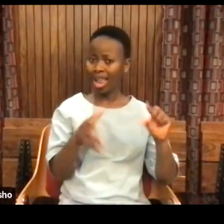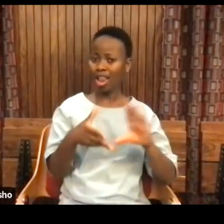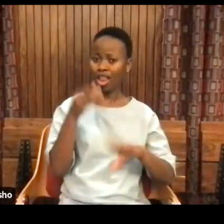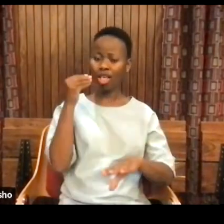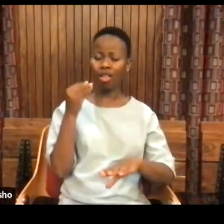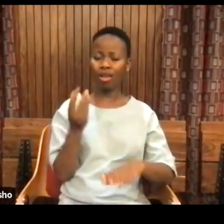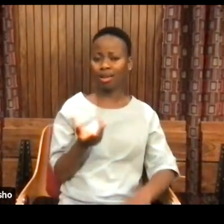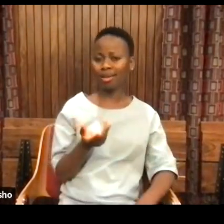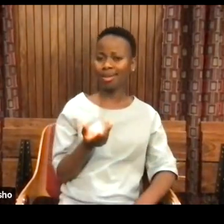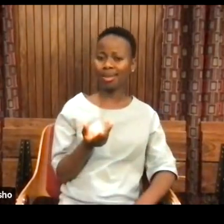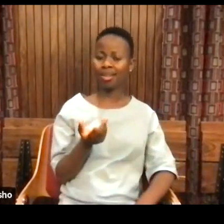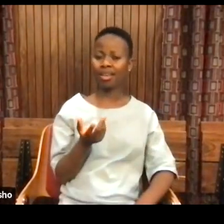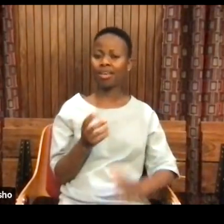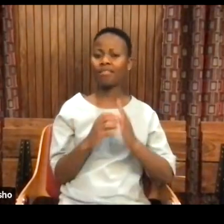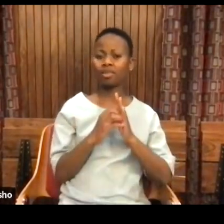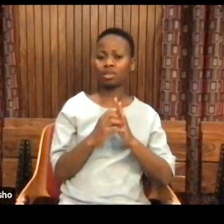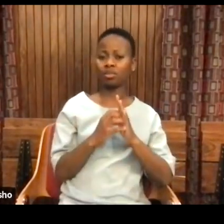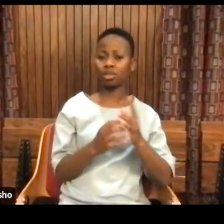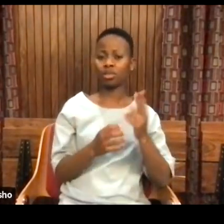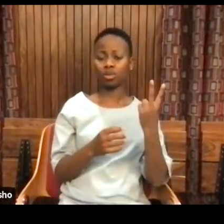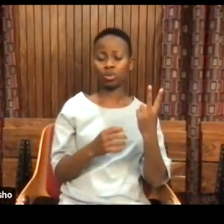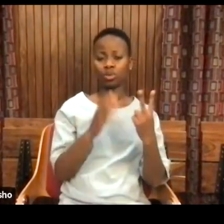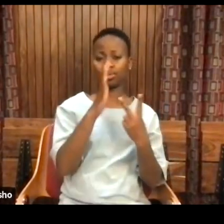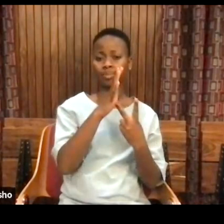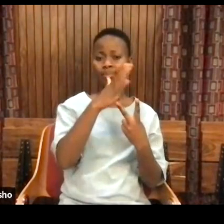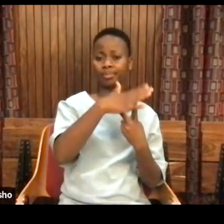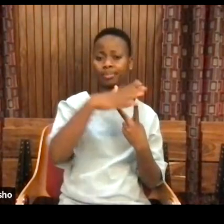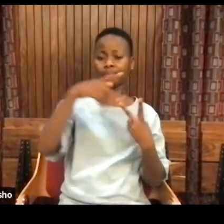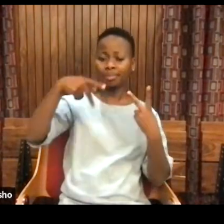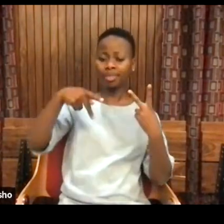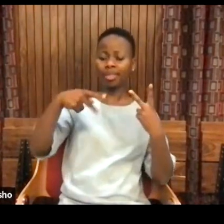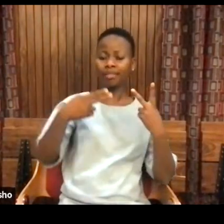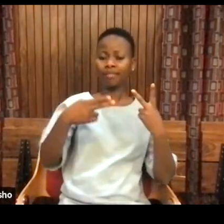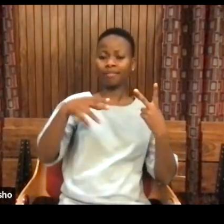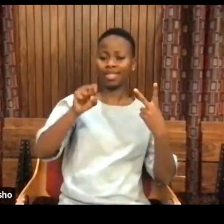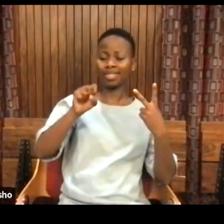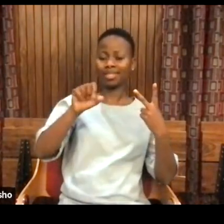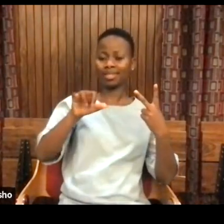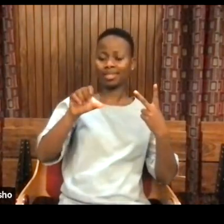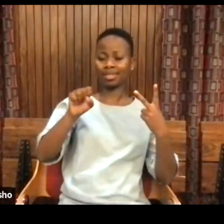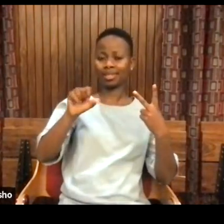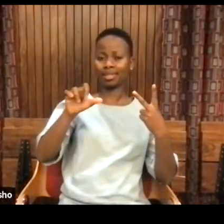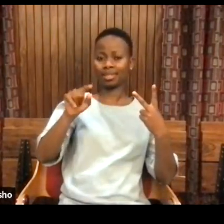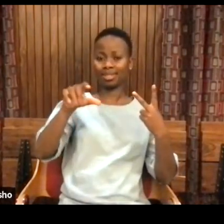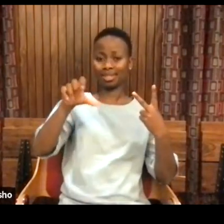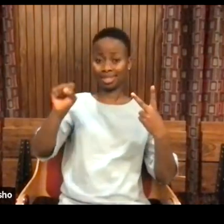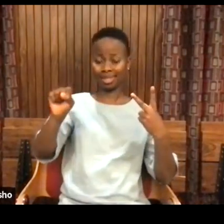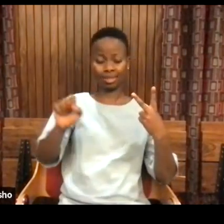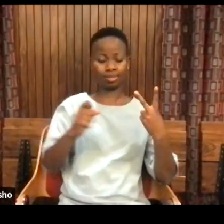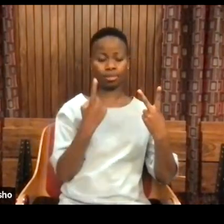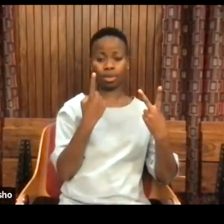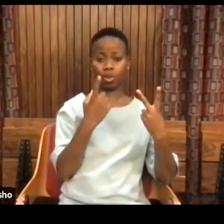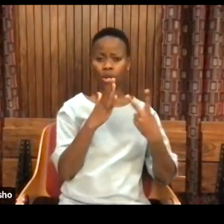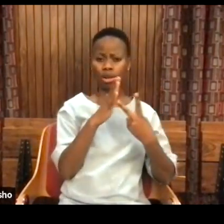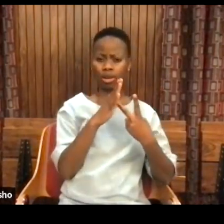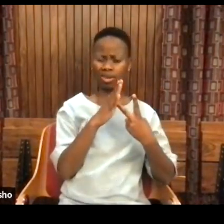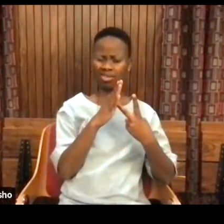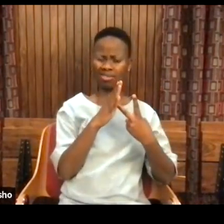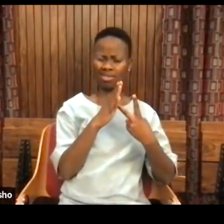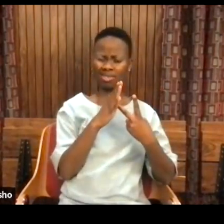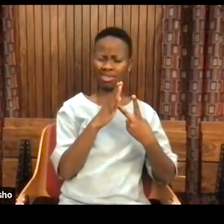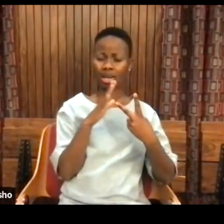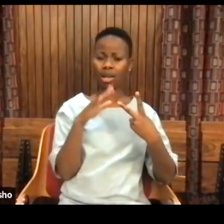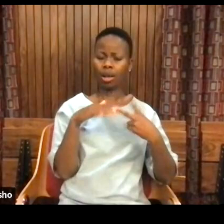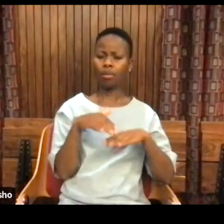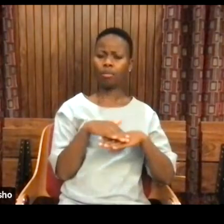But instance, there are two physicists, one at Dartmouth, one at Brown.